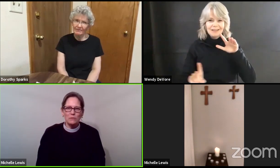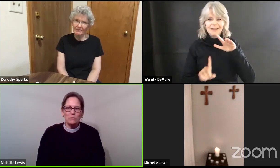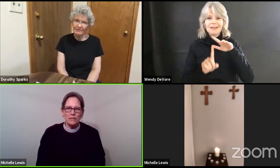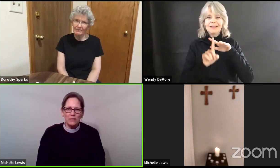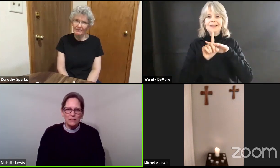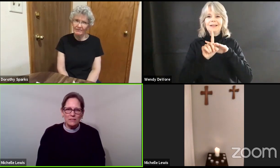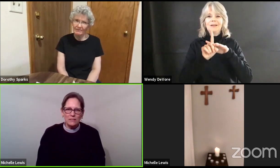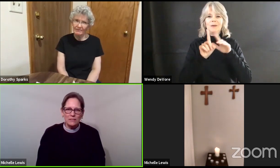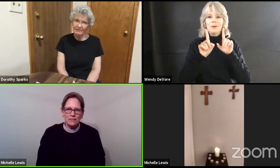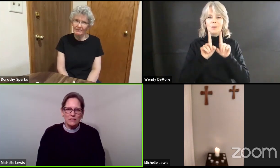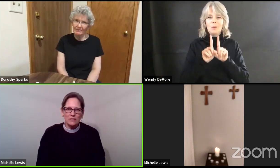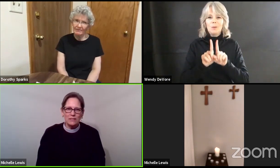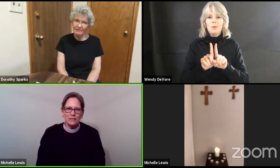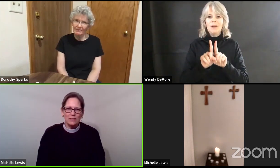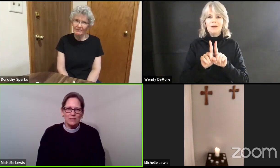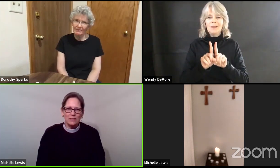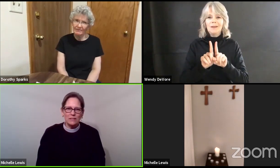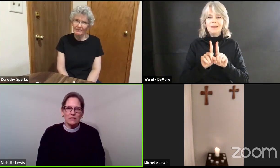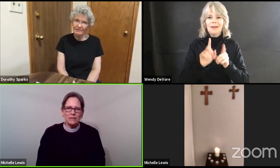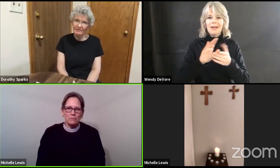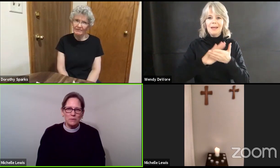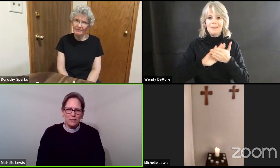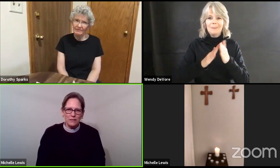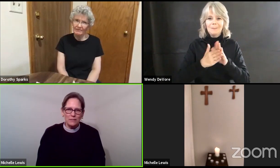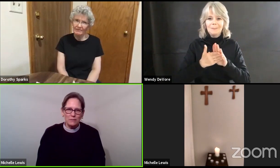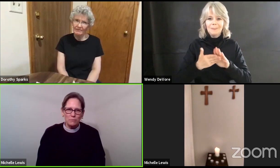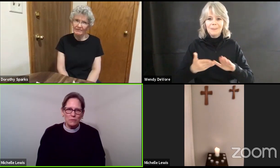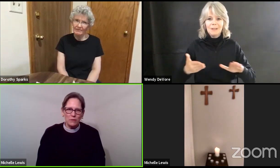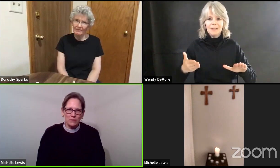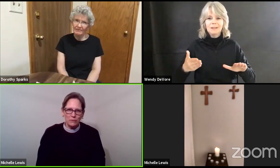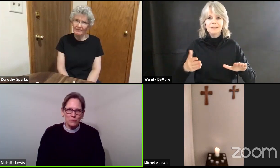peace peace see with you